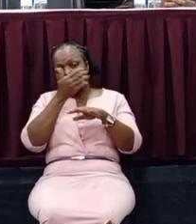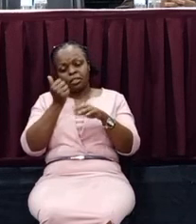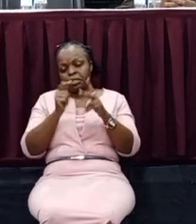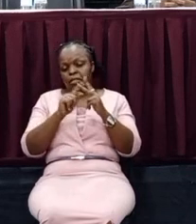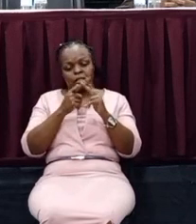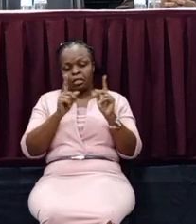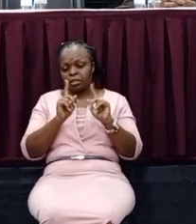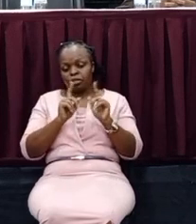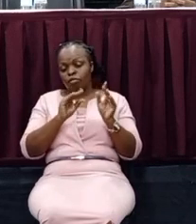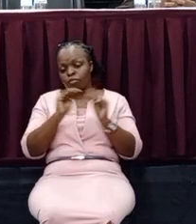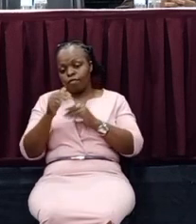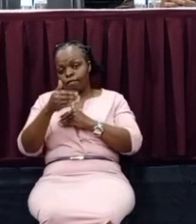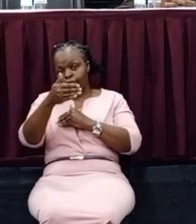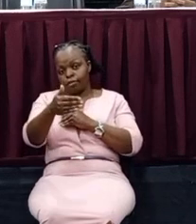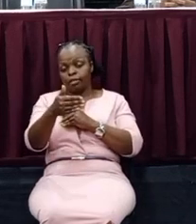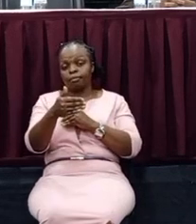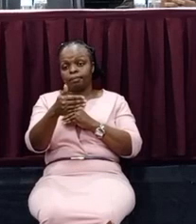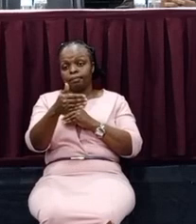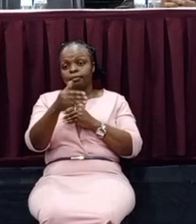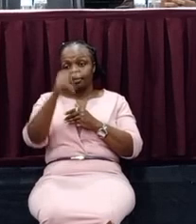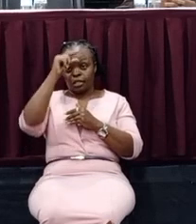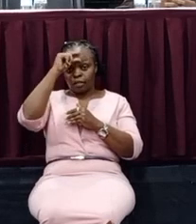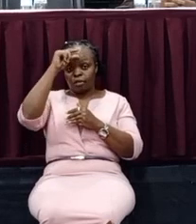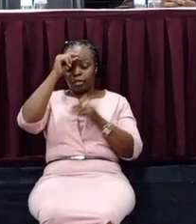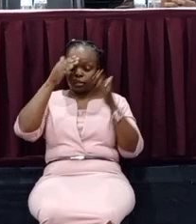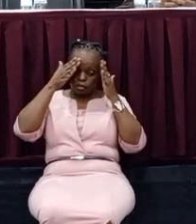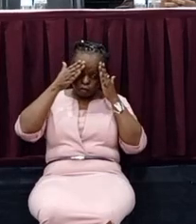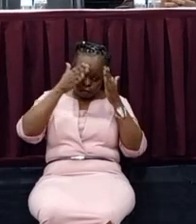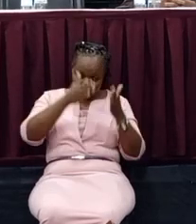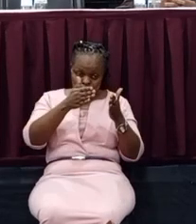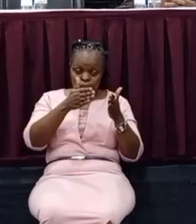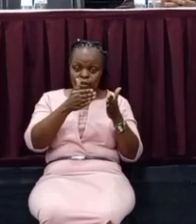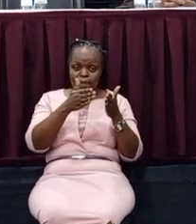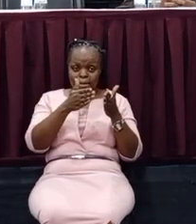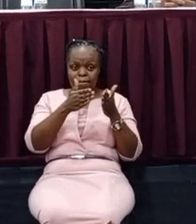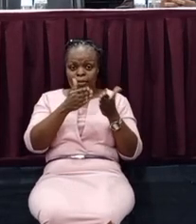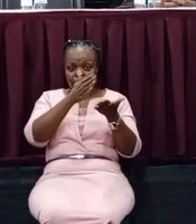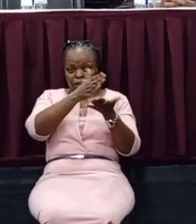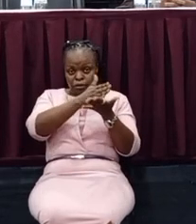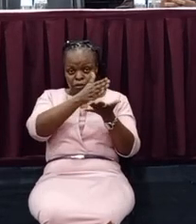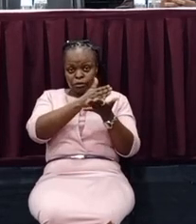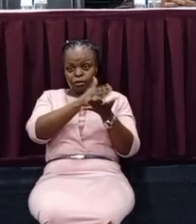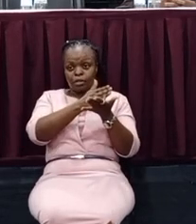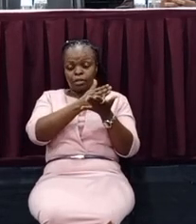you are moving forward. The government is committed to ensure that it digitizes